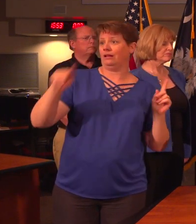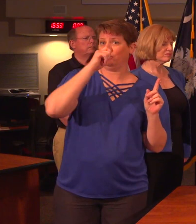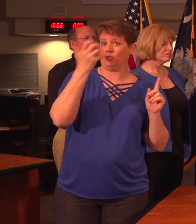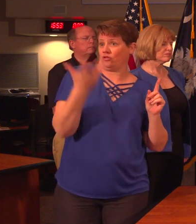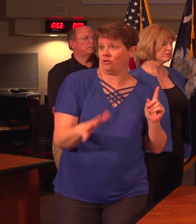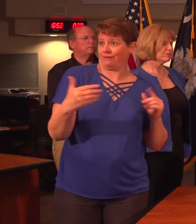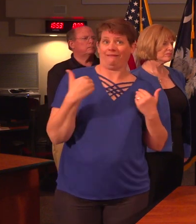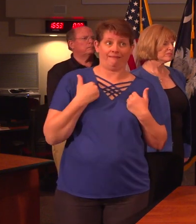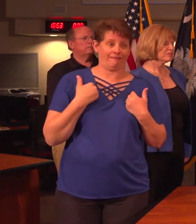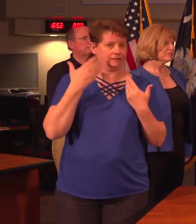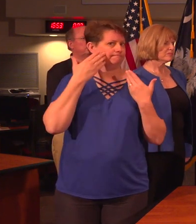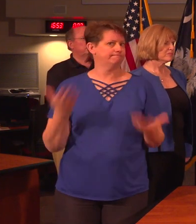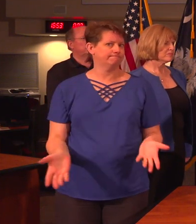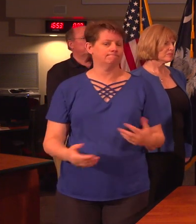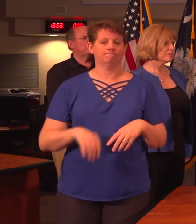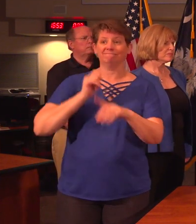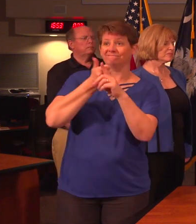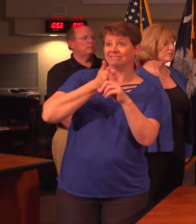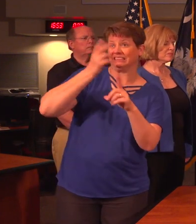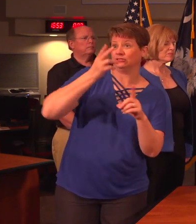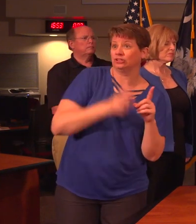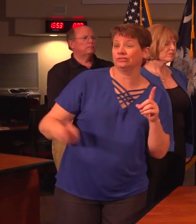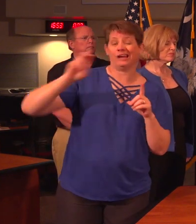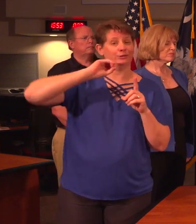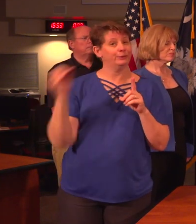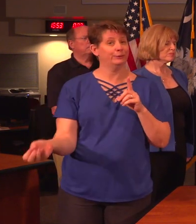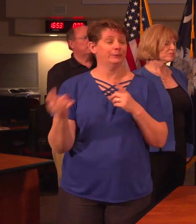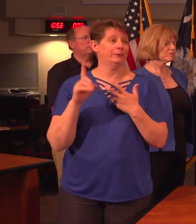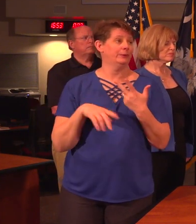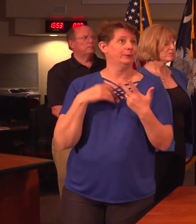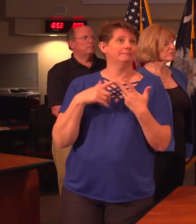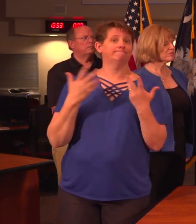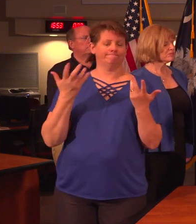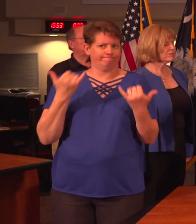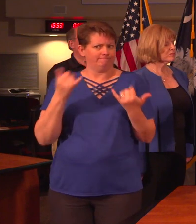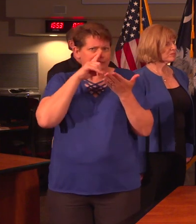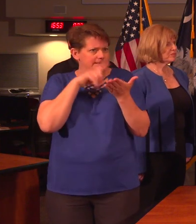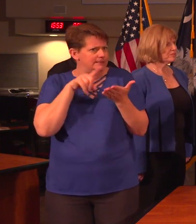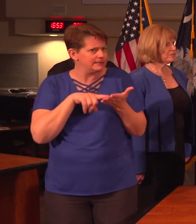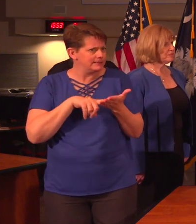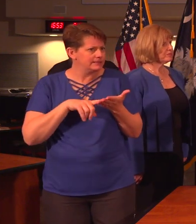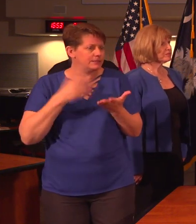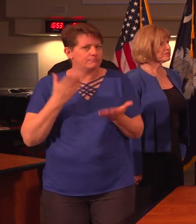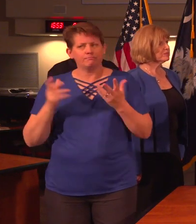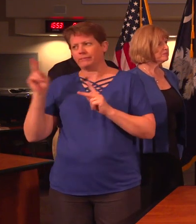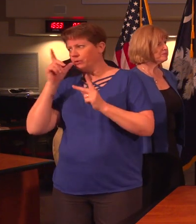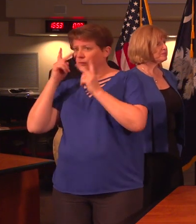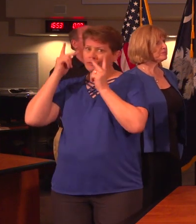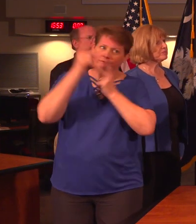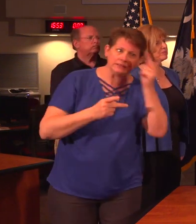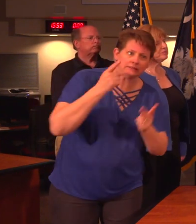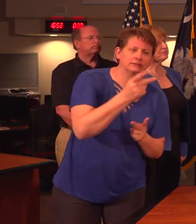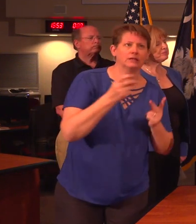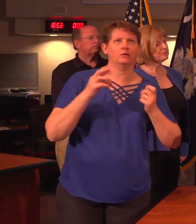positive, no history of travel. So we are investigating possible visitations or somehow